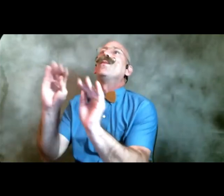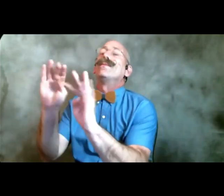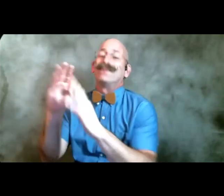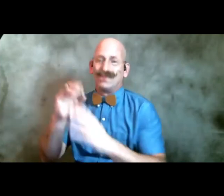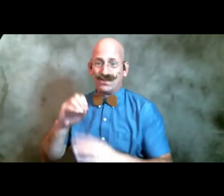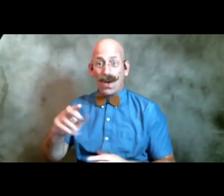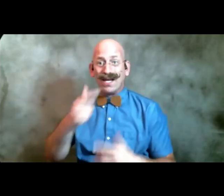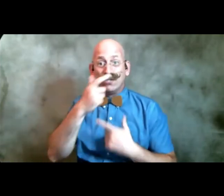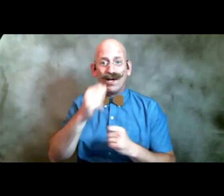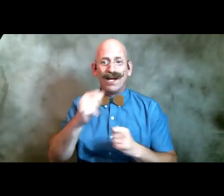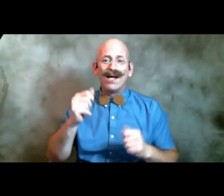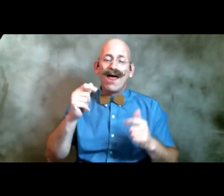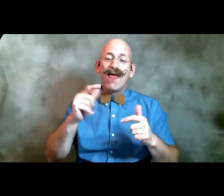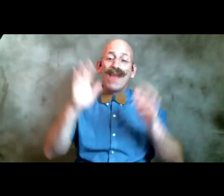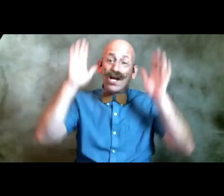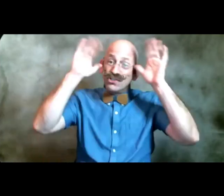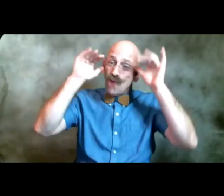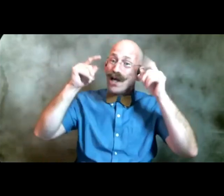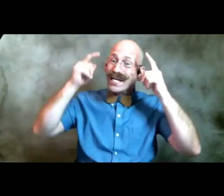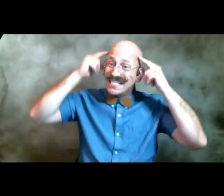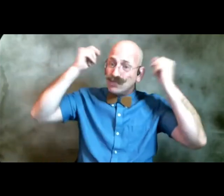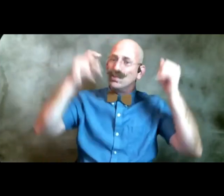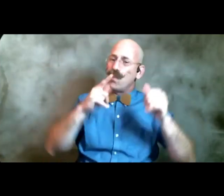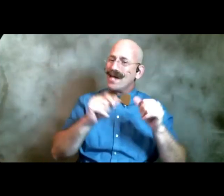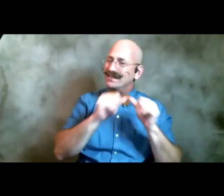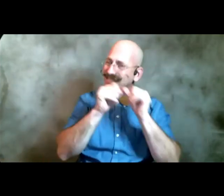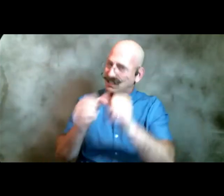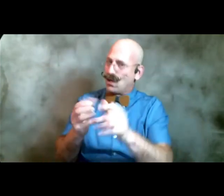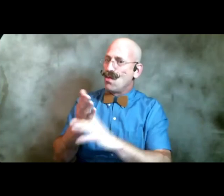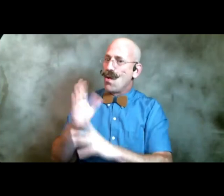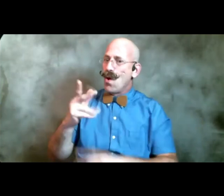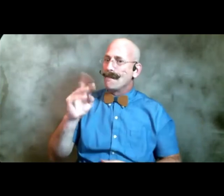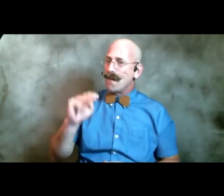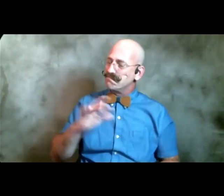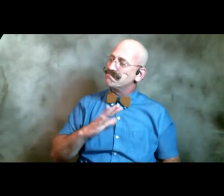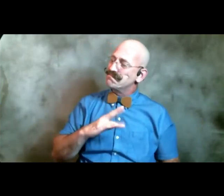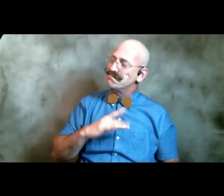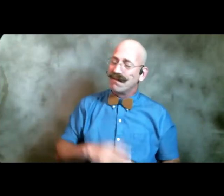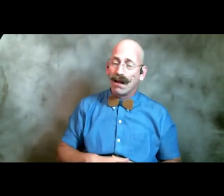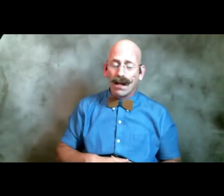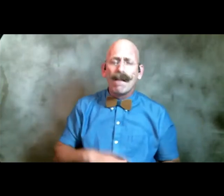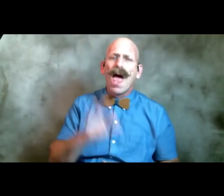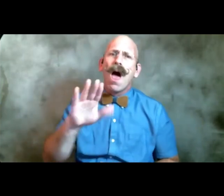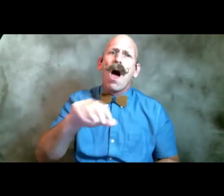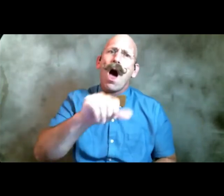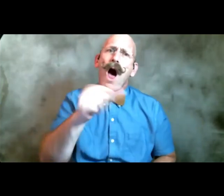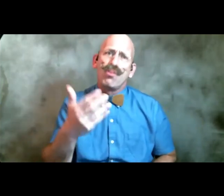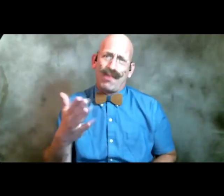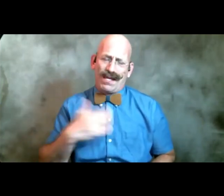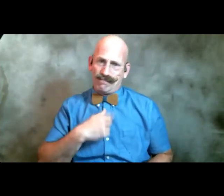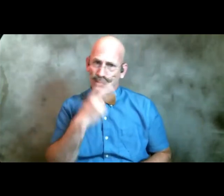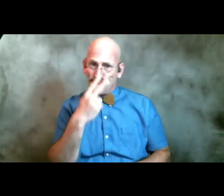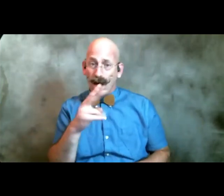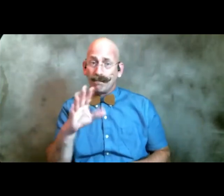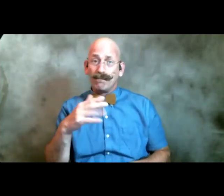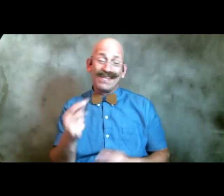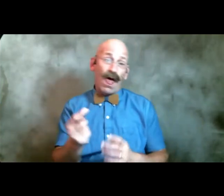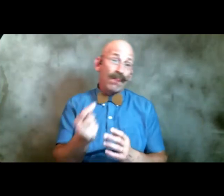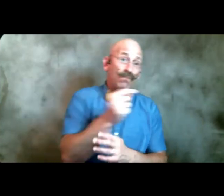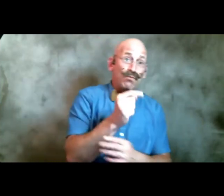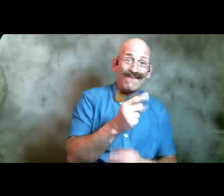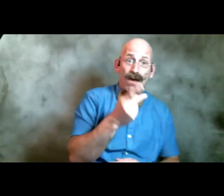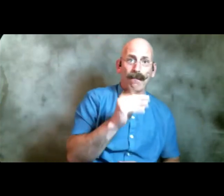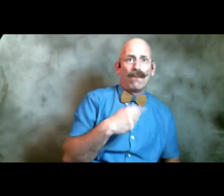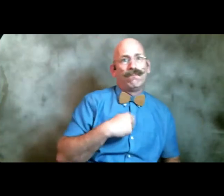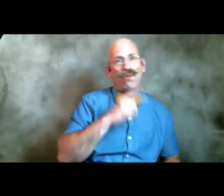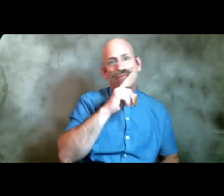the donkey ears really was consistent through there uh so the other thing i saw was when i look back on the previous poem i really love